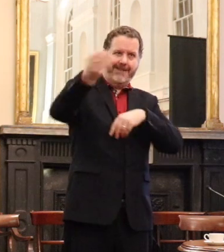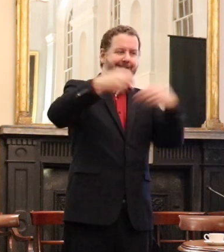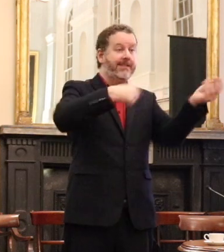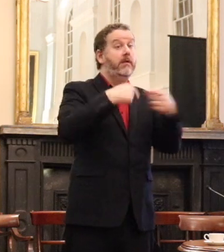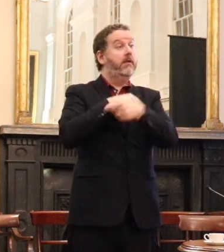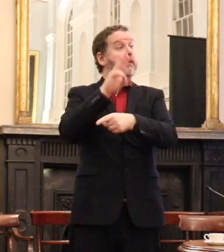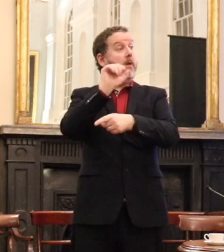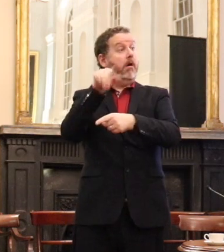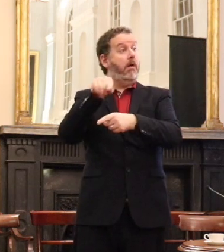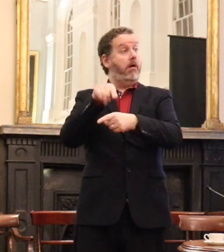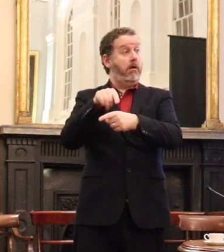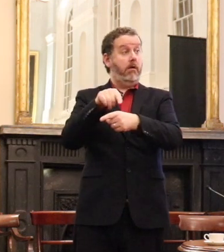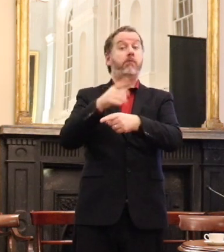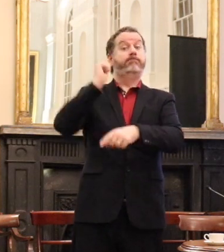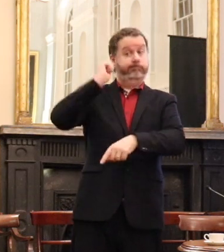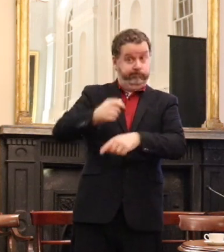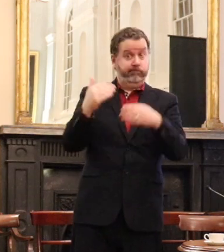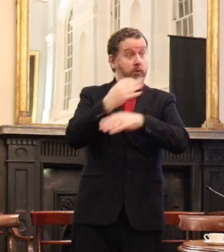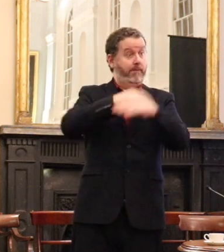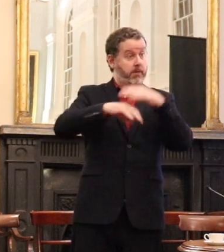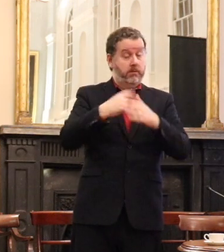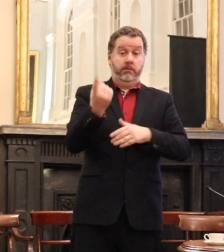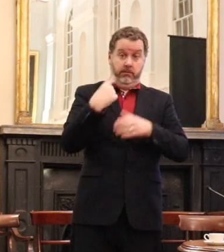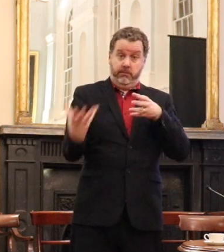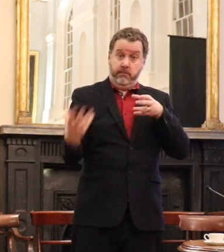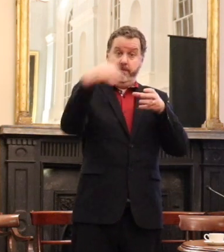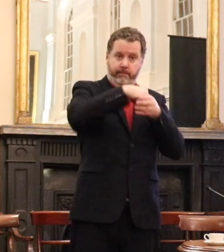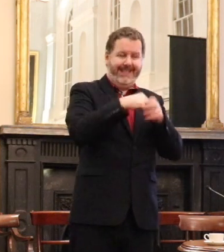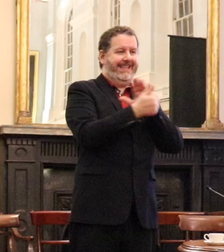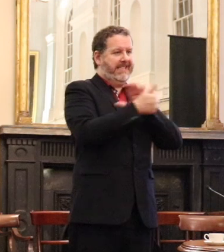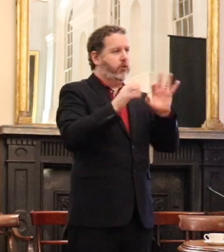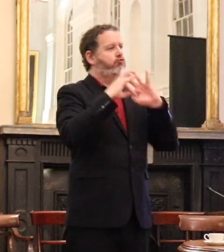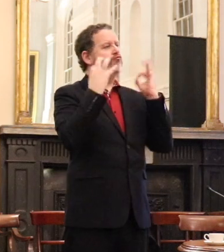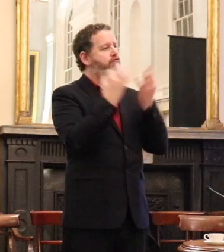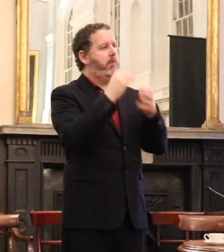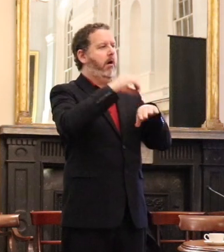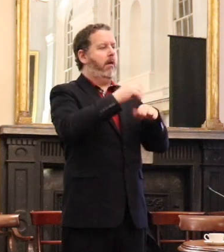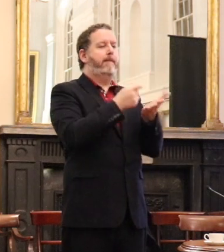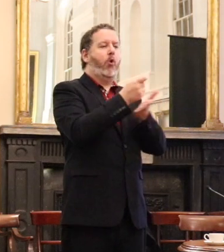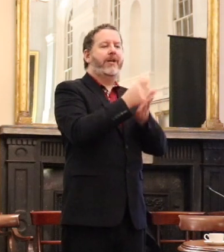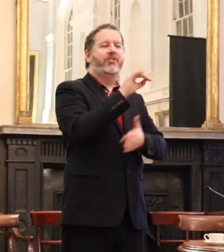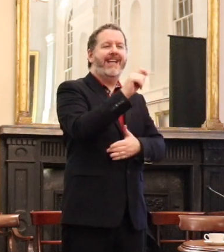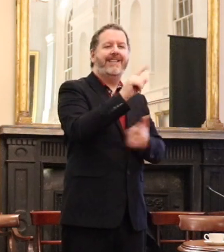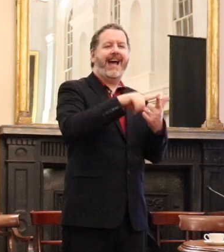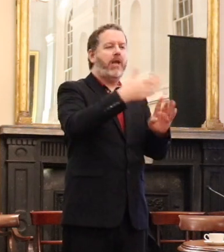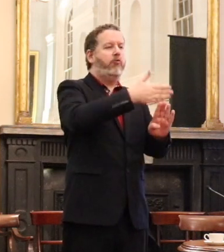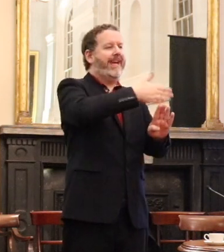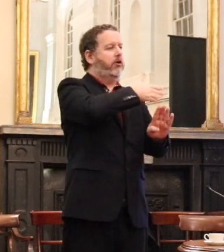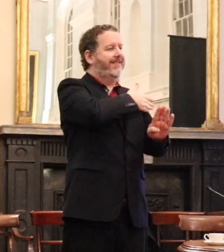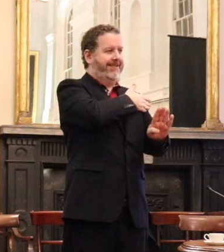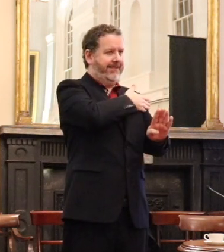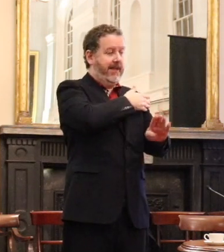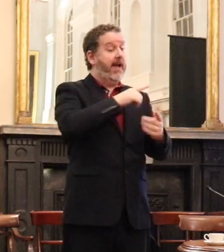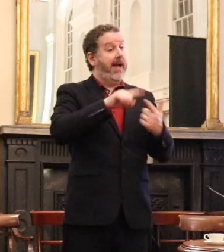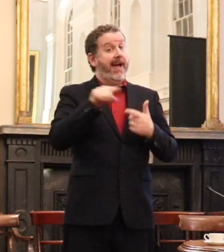appointed nominee on the expert group on personal debt and mortgage arrears. He was influential on the draft of the